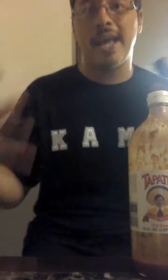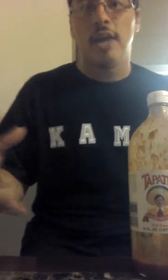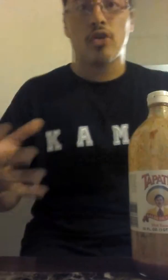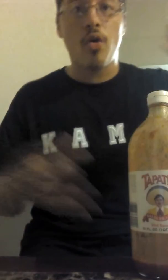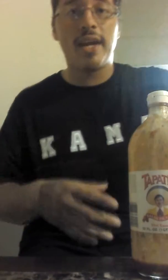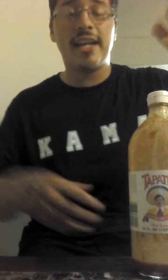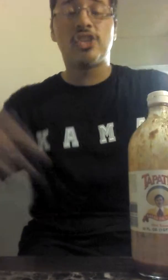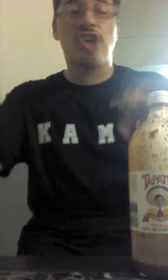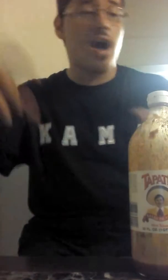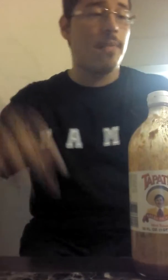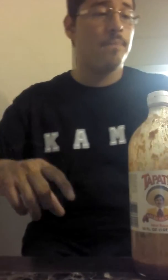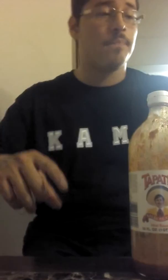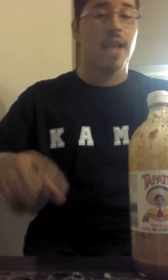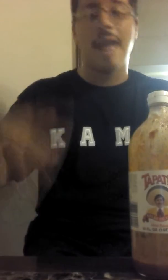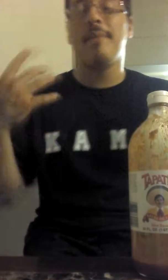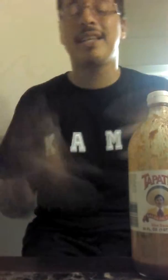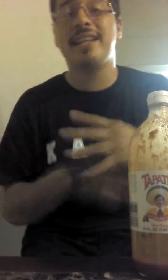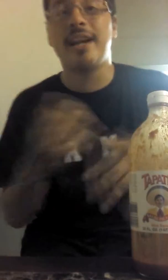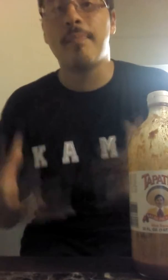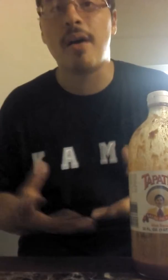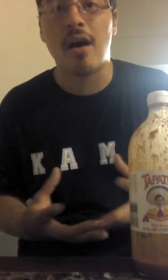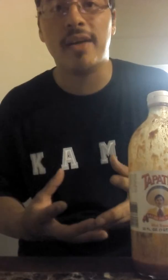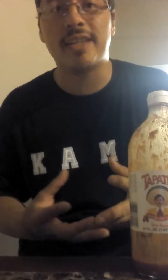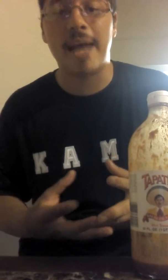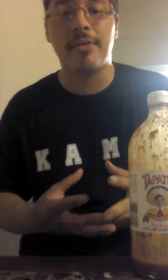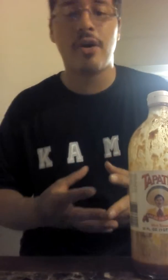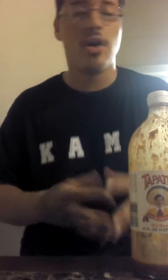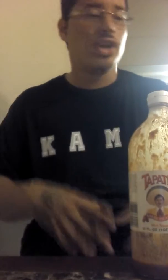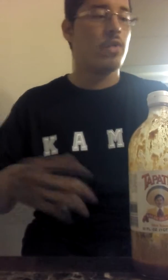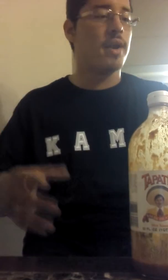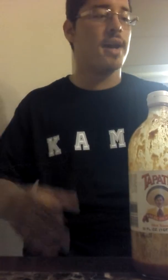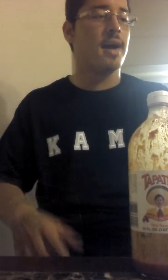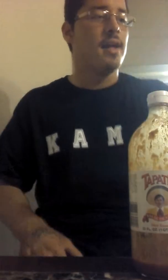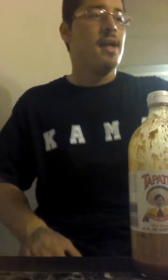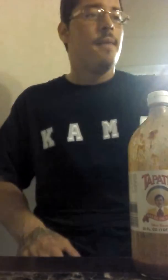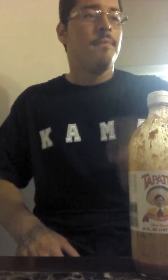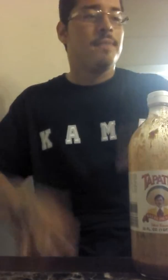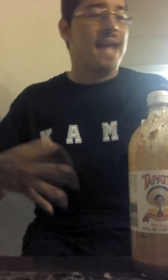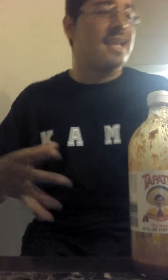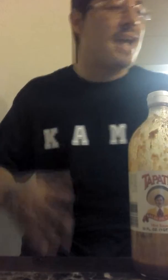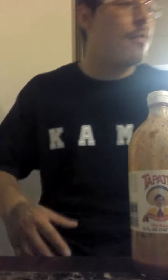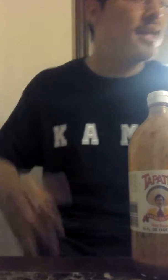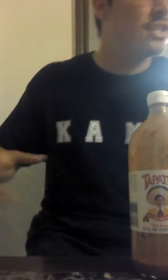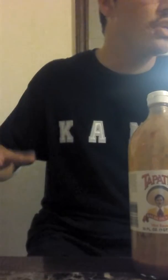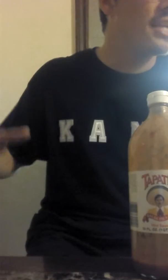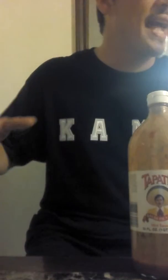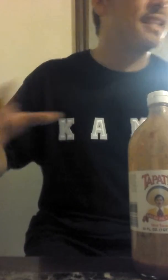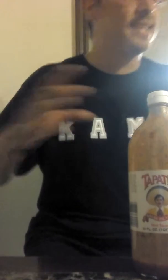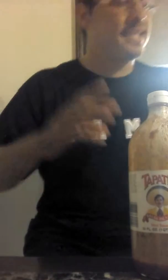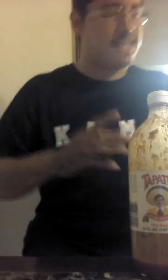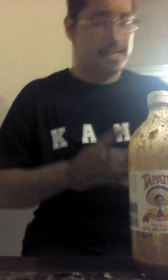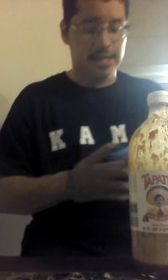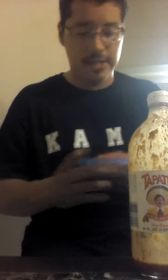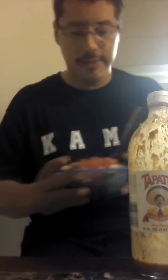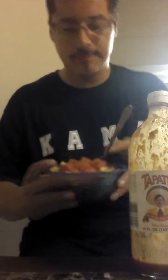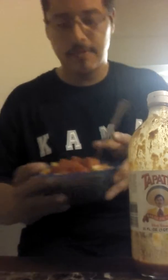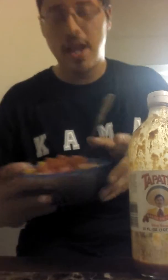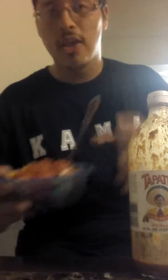throwing in the salt and mixing it up all the time, you know? You want to... When it's looking like this, you